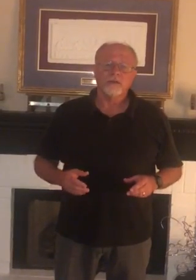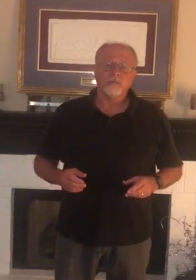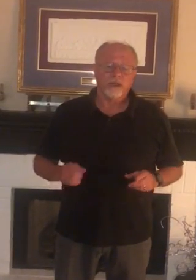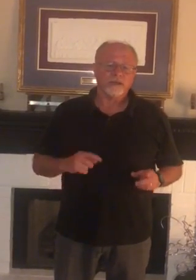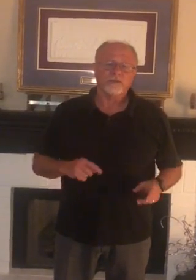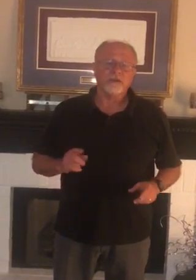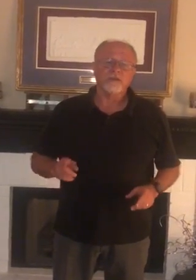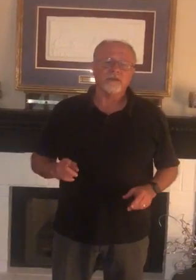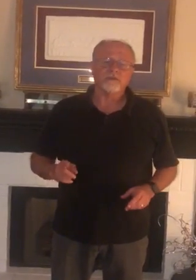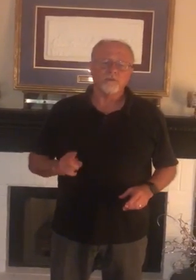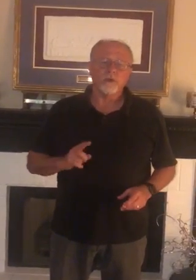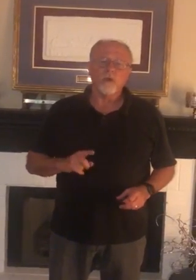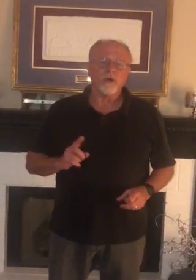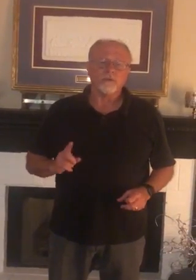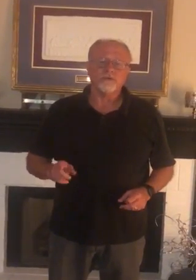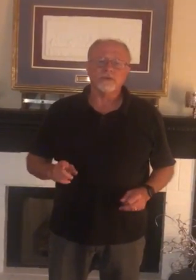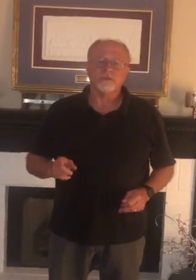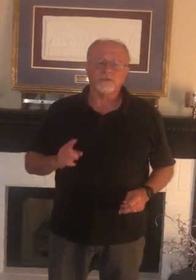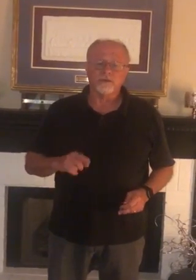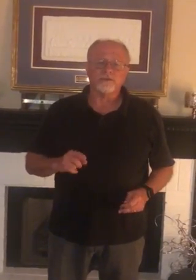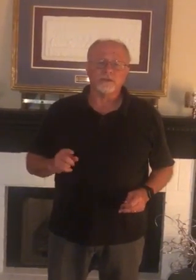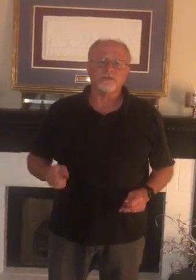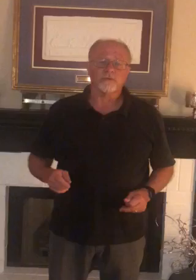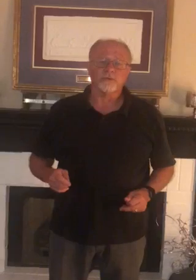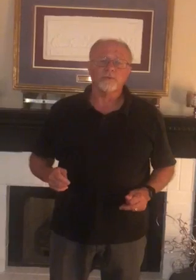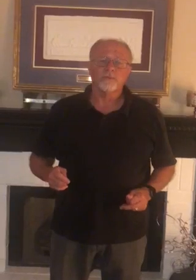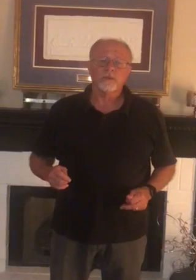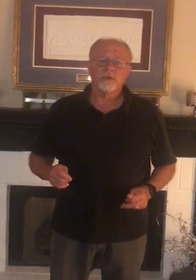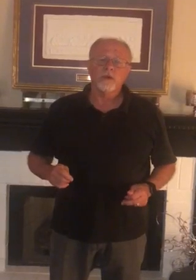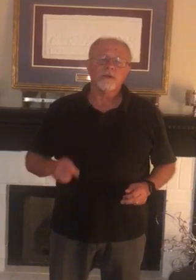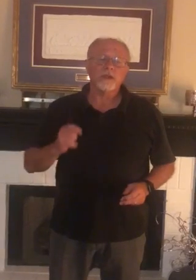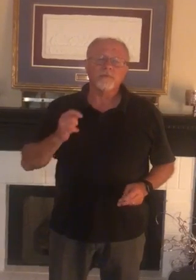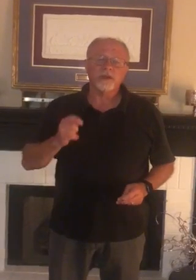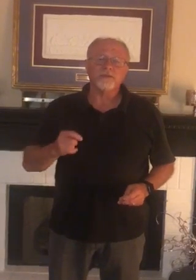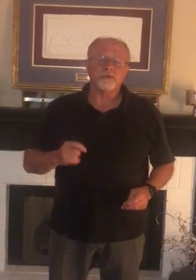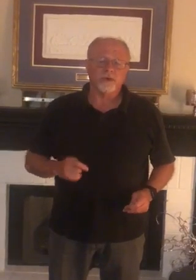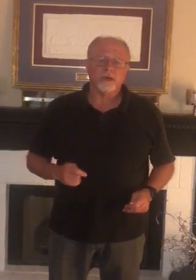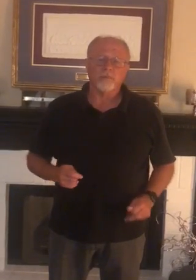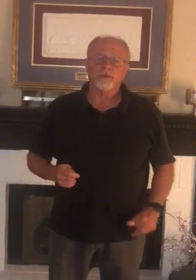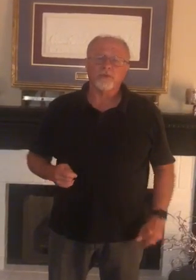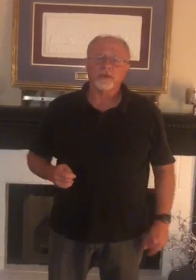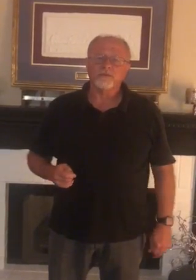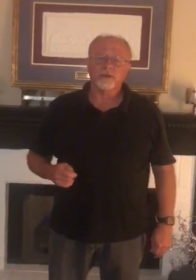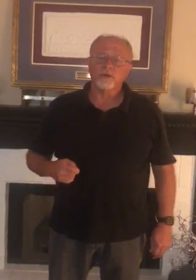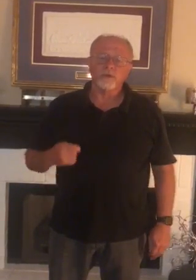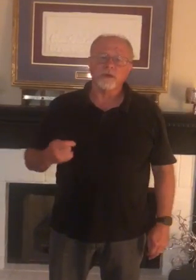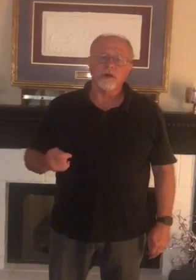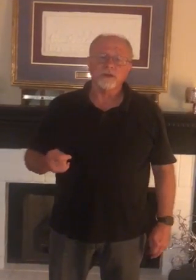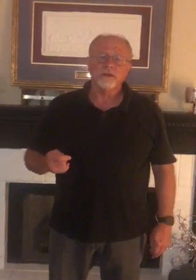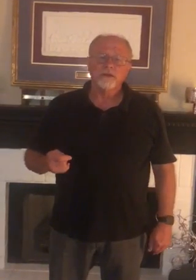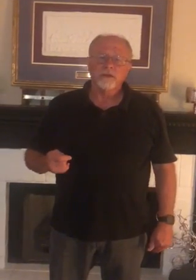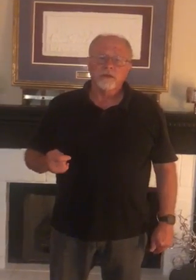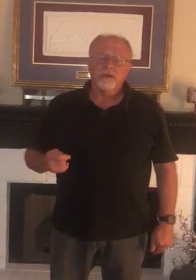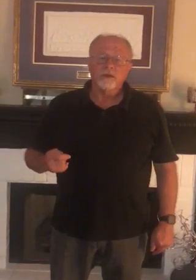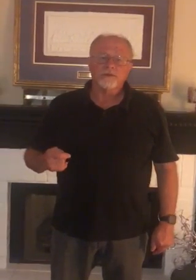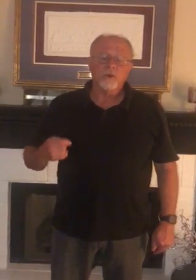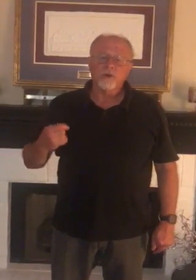but I can tell you this. If we'll walk with Jesus, he'll see us through. I wanted to update you on a couple of things that are going on. Tomorrow